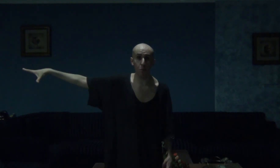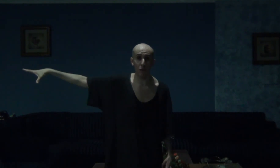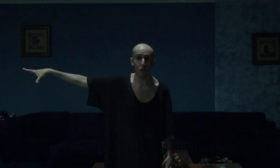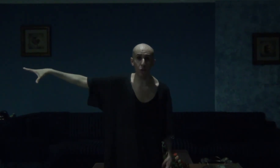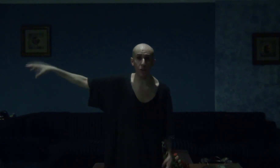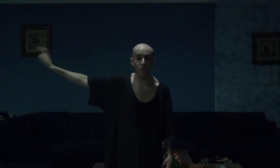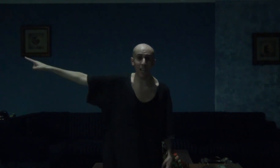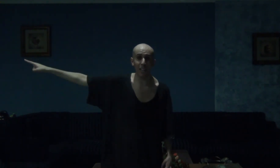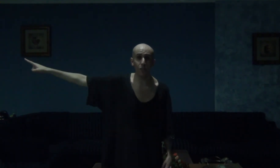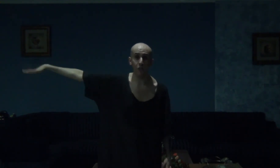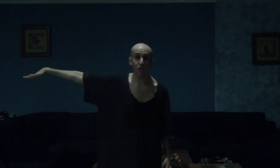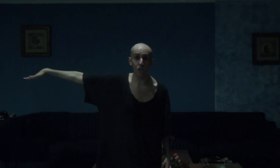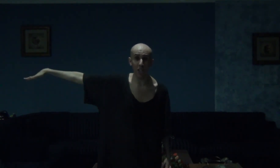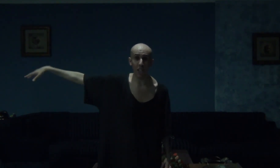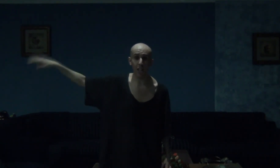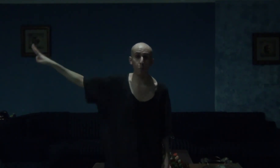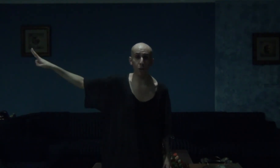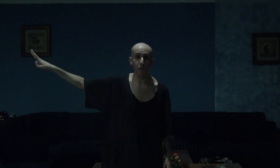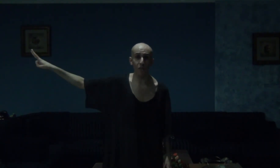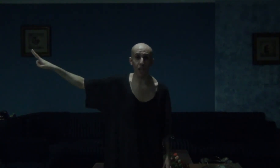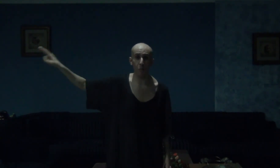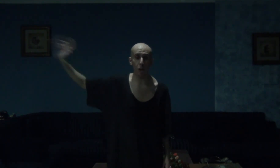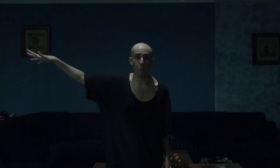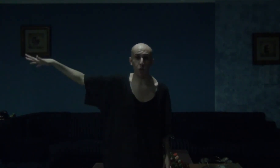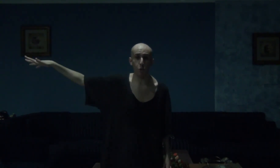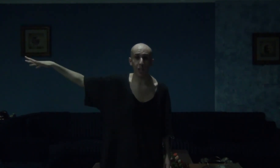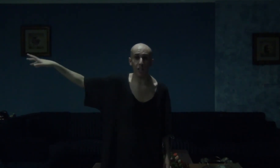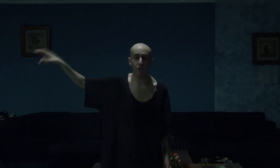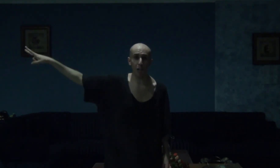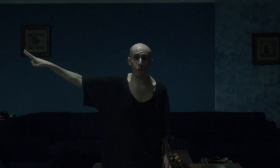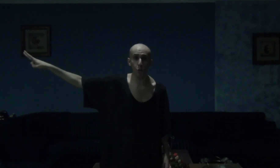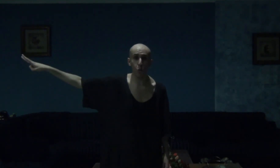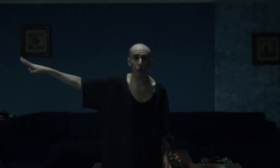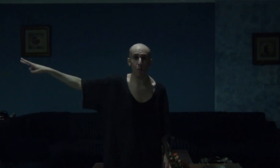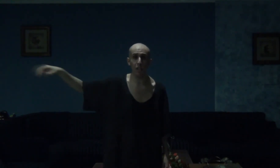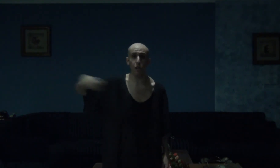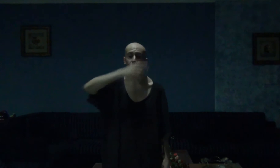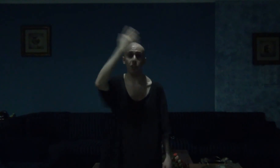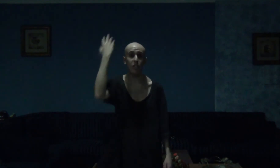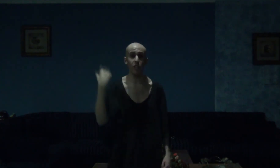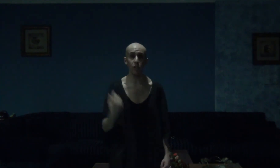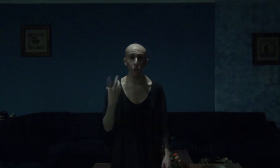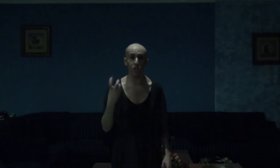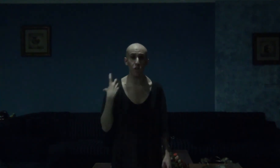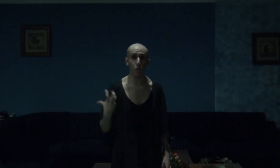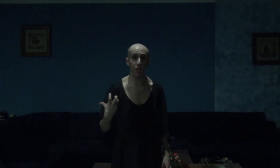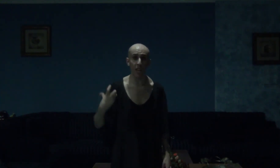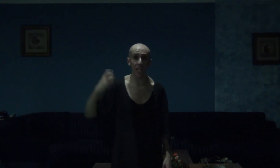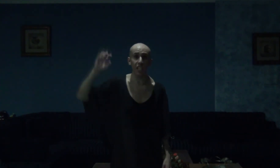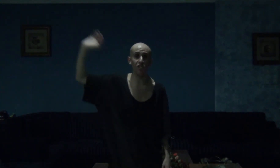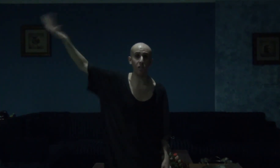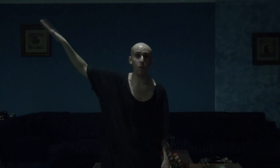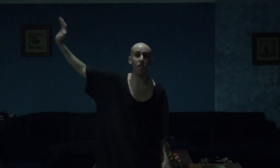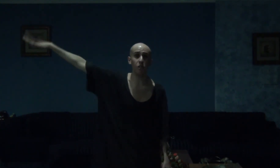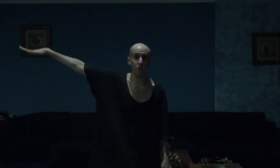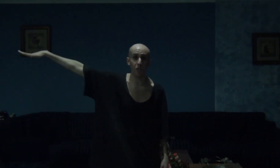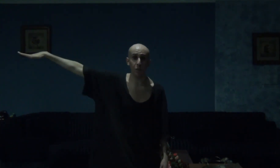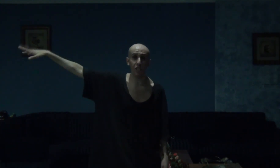marigold and fringilla both of them are portrayed by two women of color which is okay in some other series